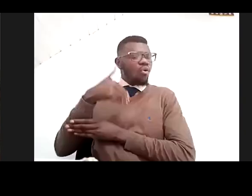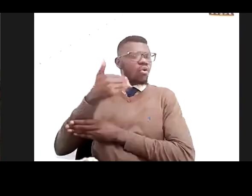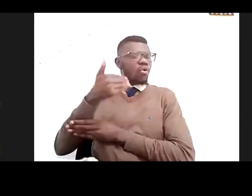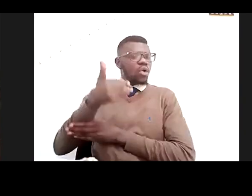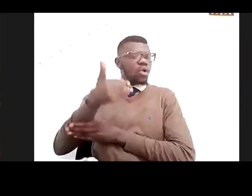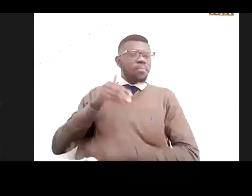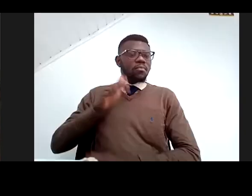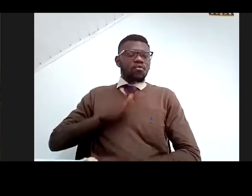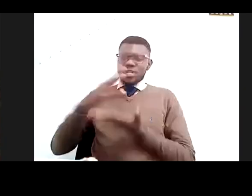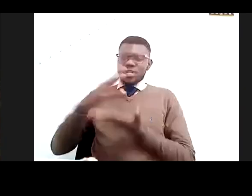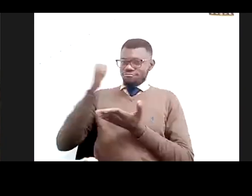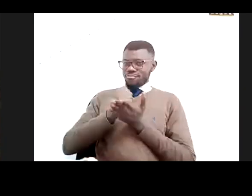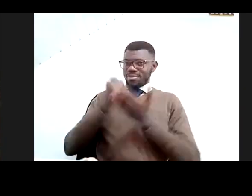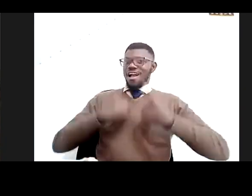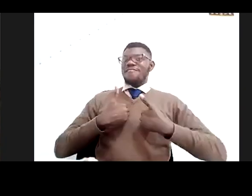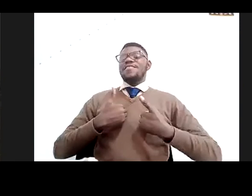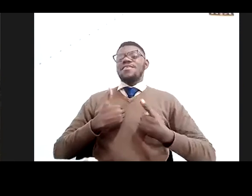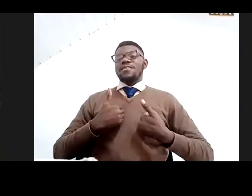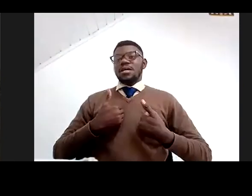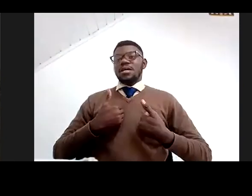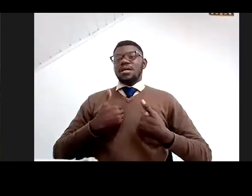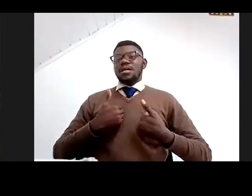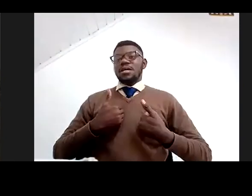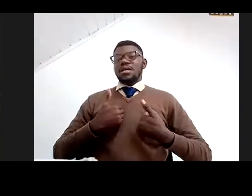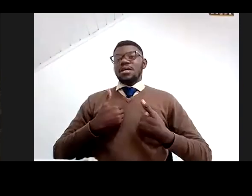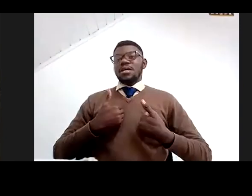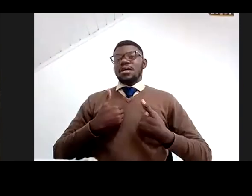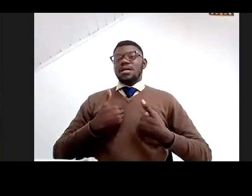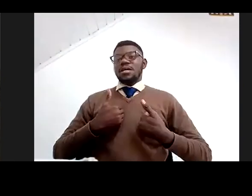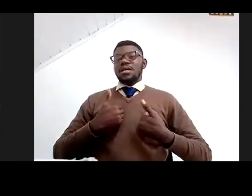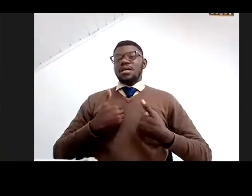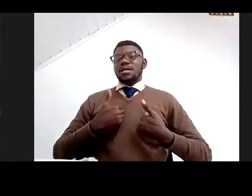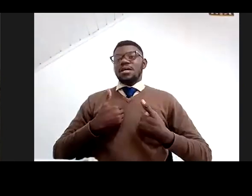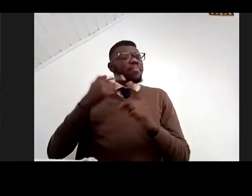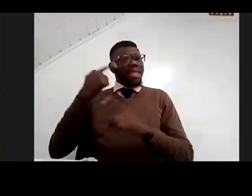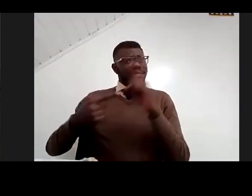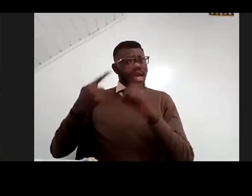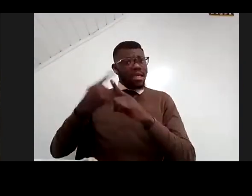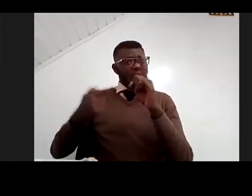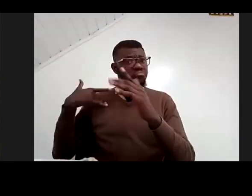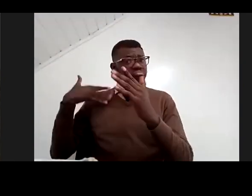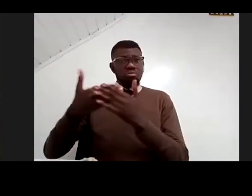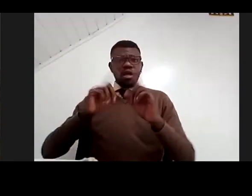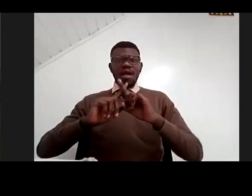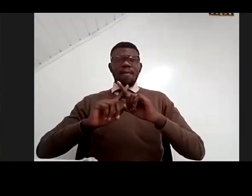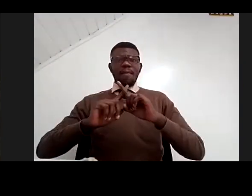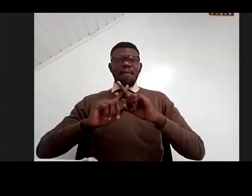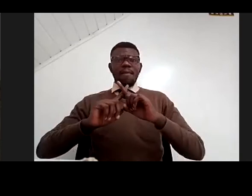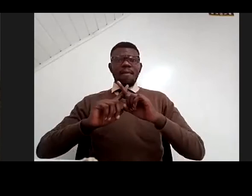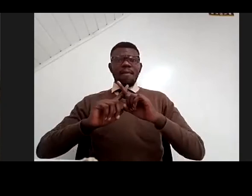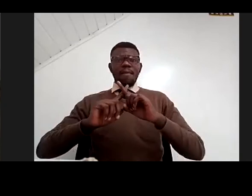thing is to have the full gender equality, uh, uh,